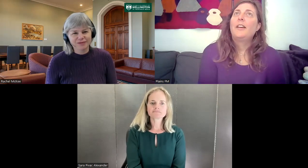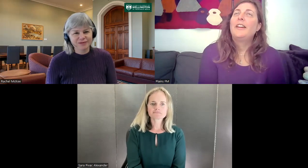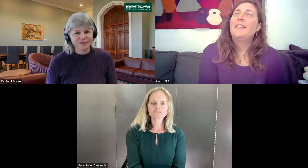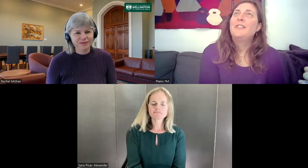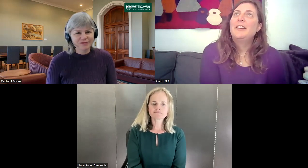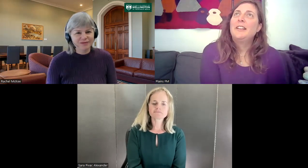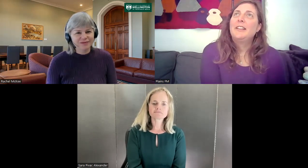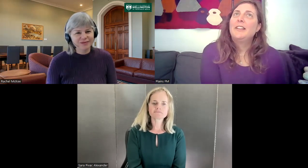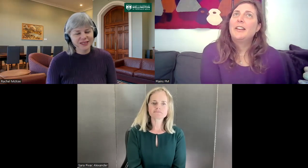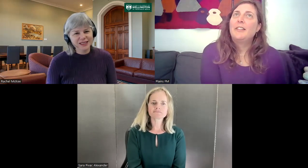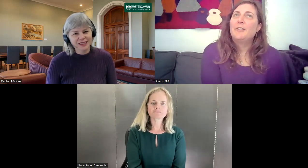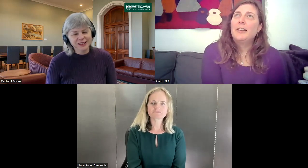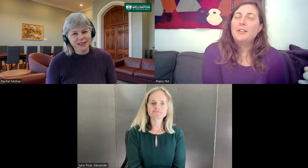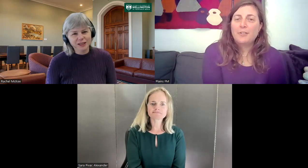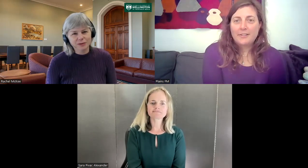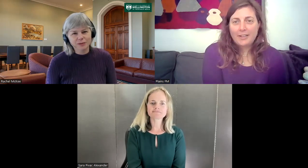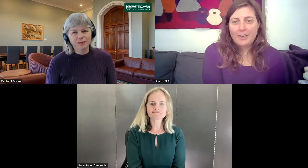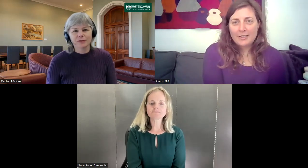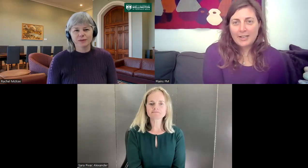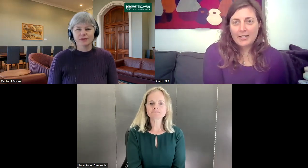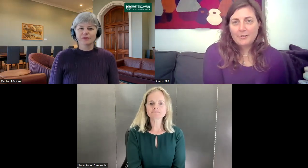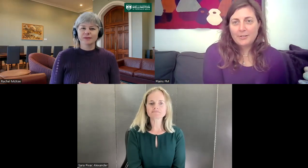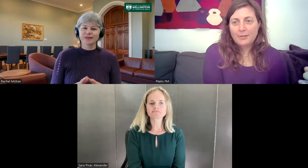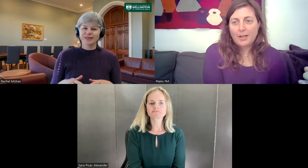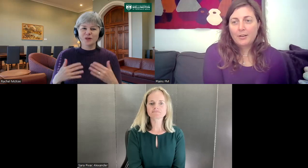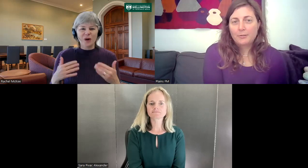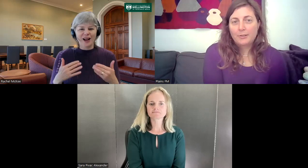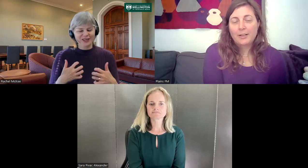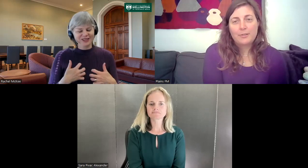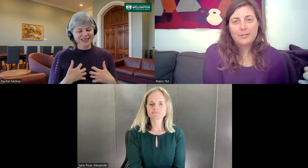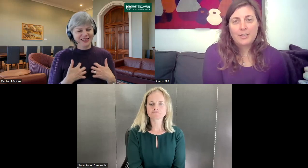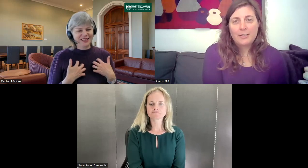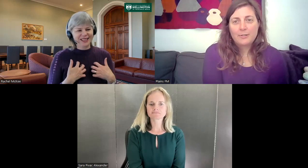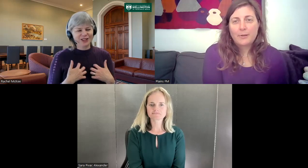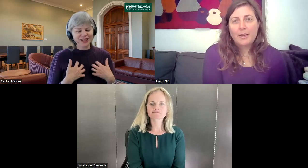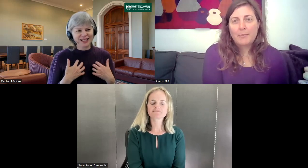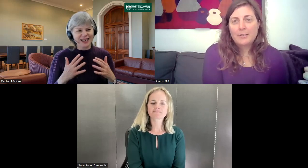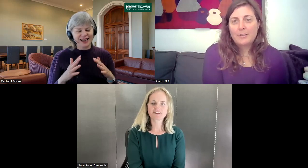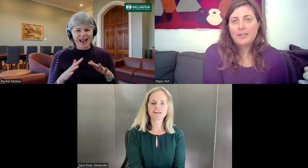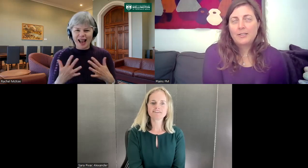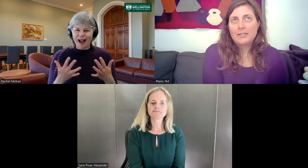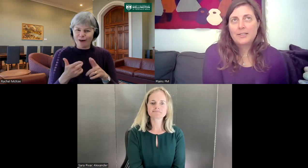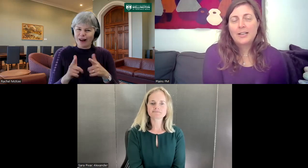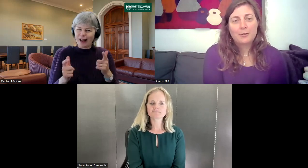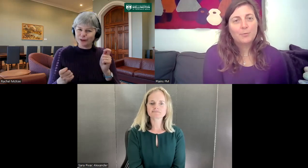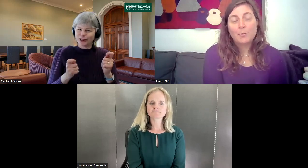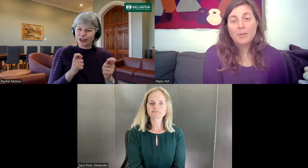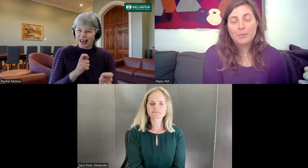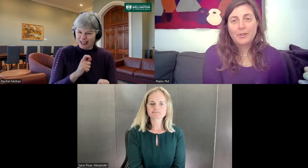It's a really, it's a really interesting insight into how languages change as well. I imagine that sign language probably more